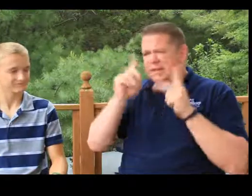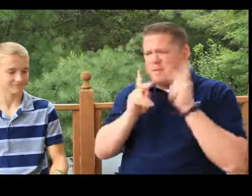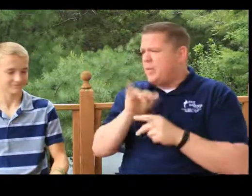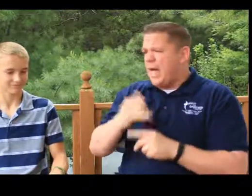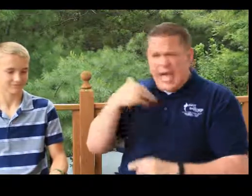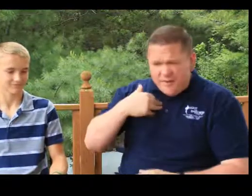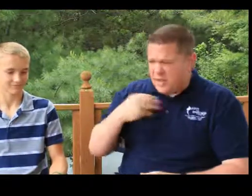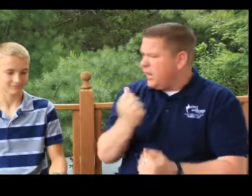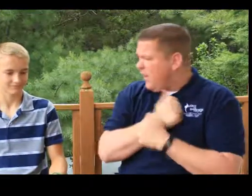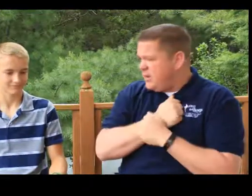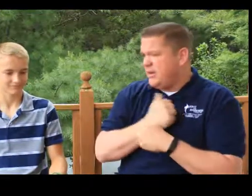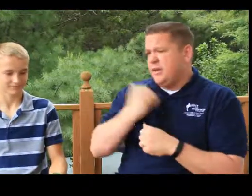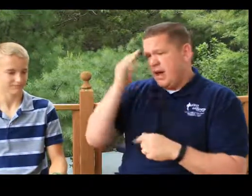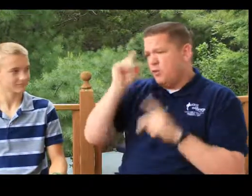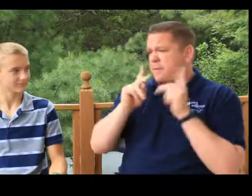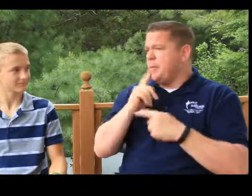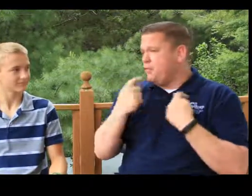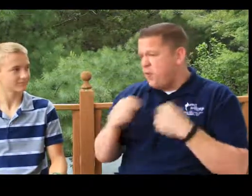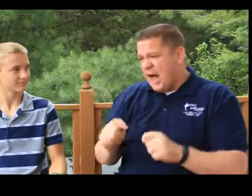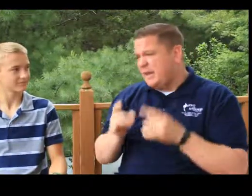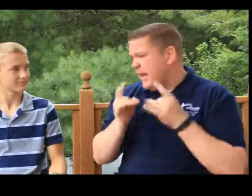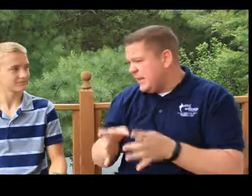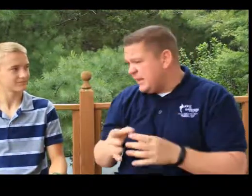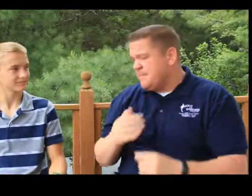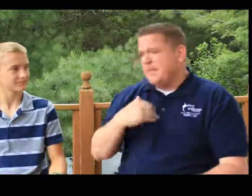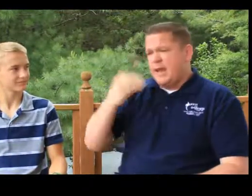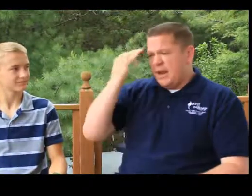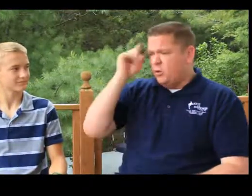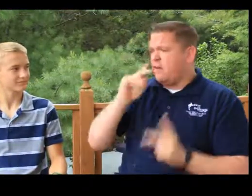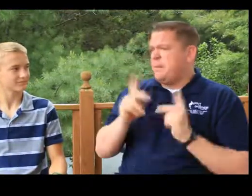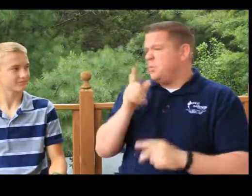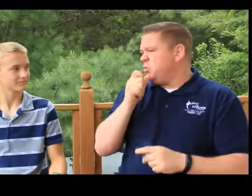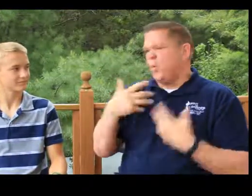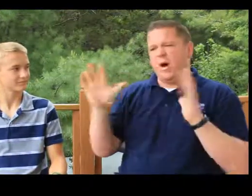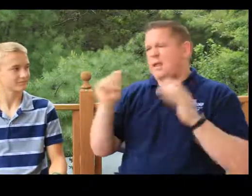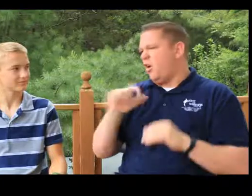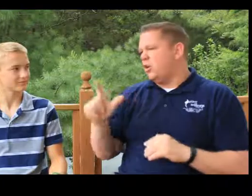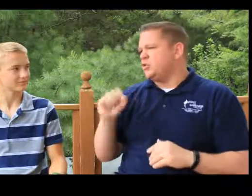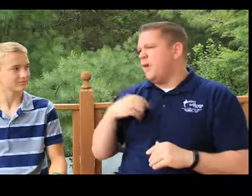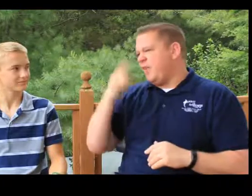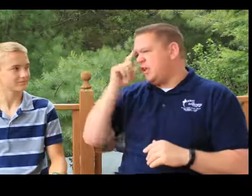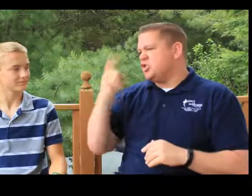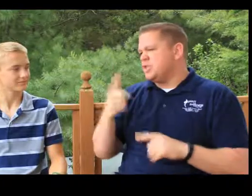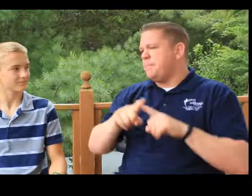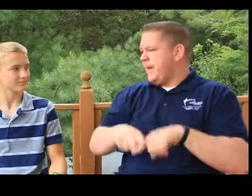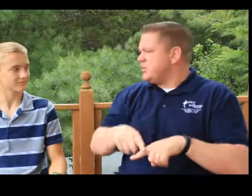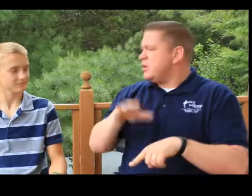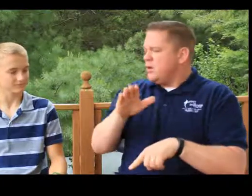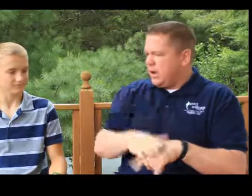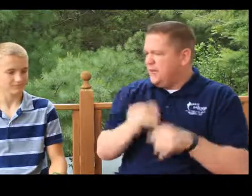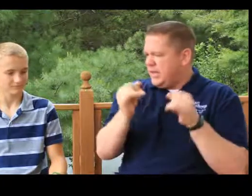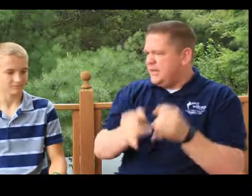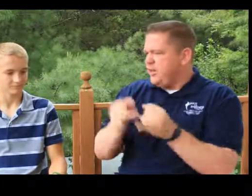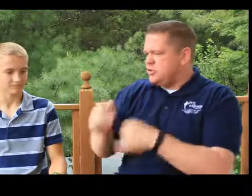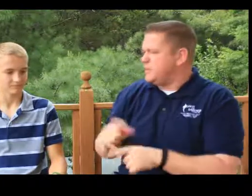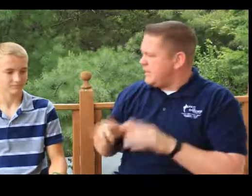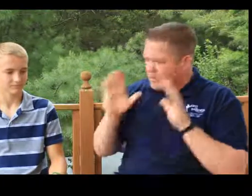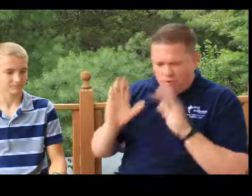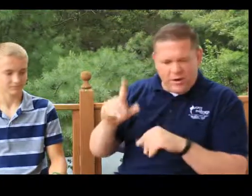deaf people that have it and love it. I know deaf people who've tried it and hated it. And I know deaf people who don't want it at all. So I think it just depends on the individuals. But that's a great